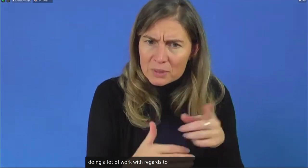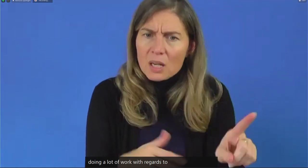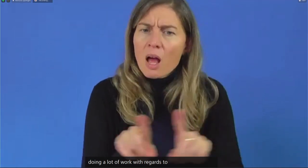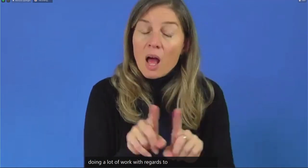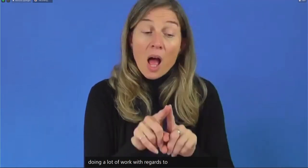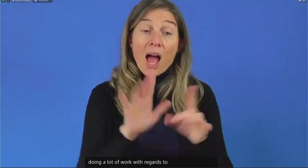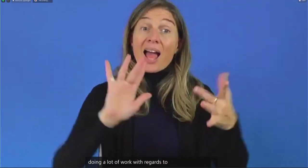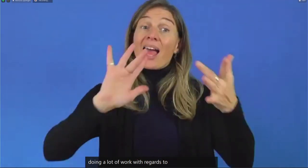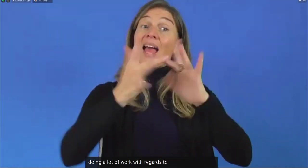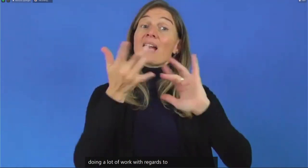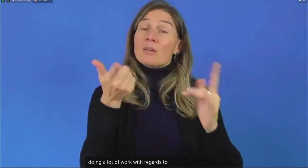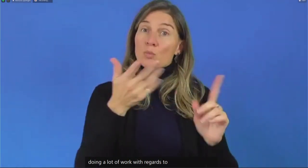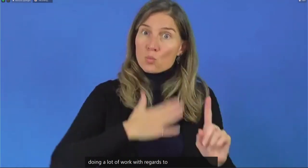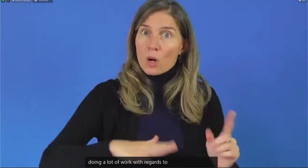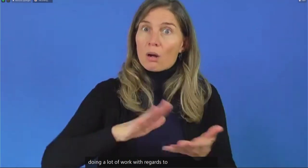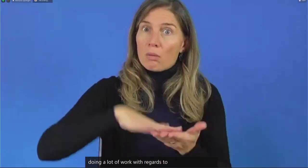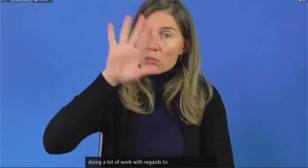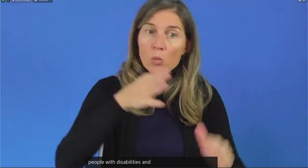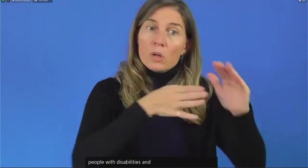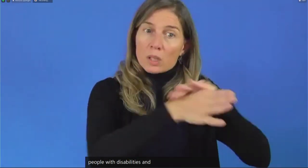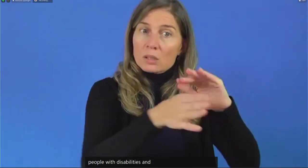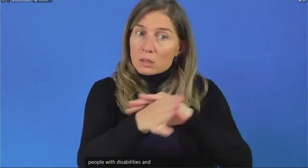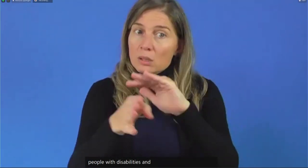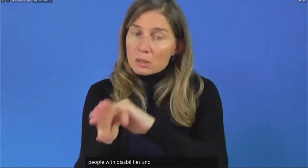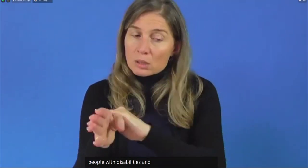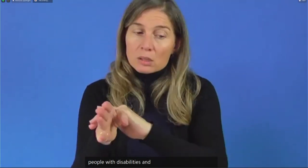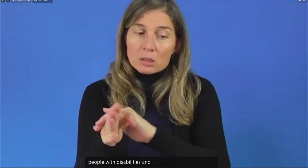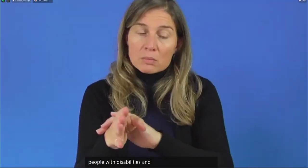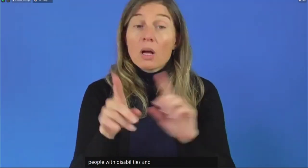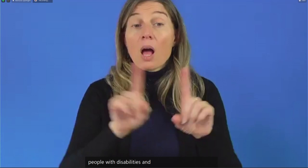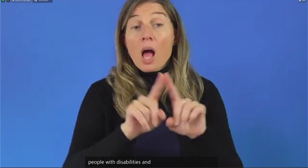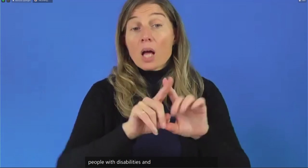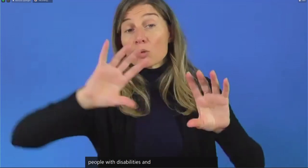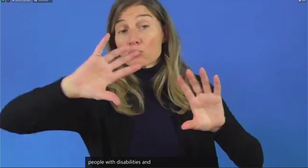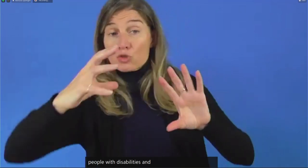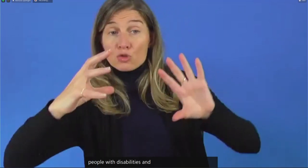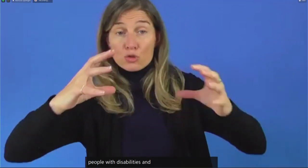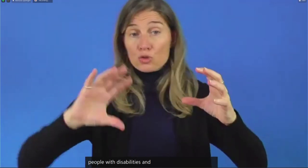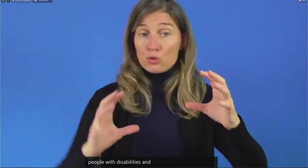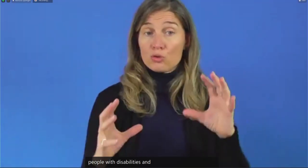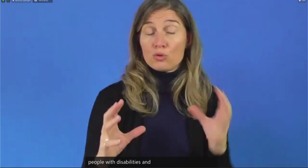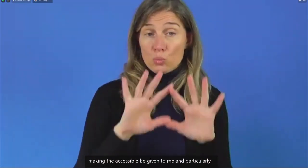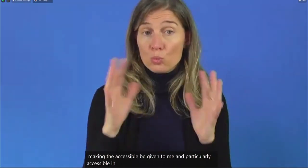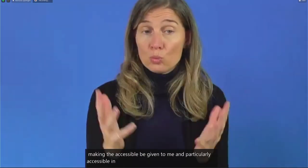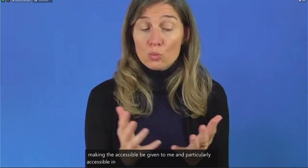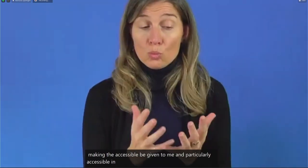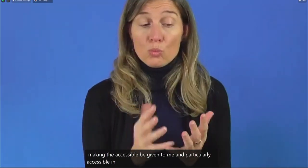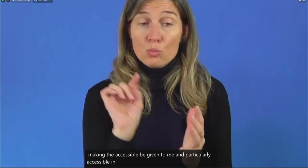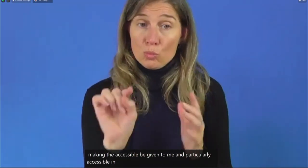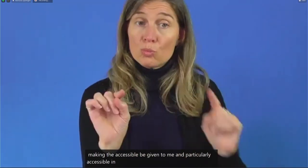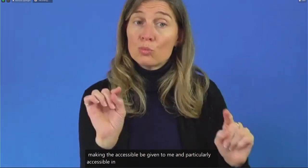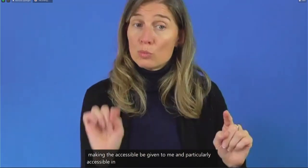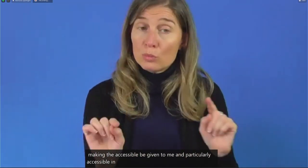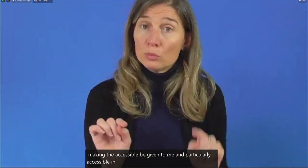accessible in different parts and regions of the world. We also heard that there is